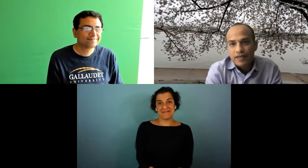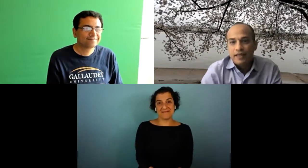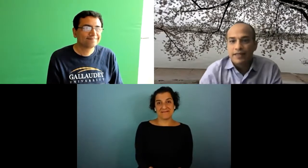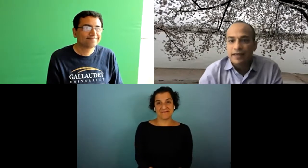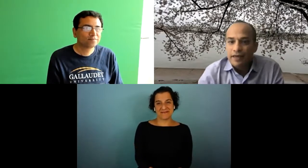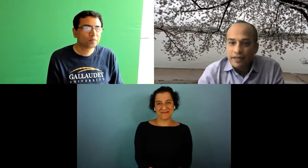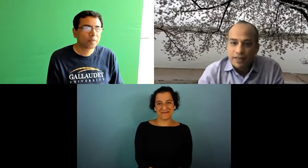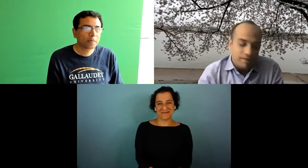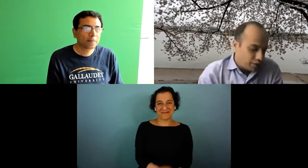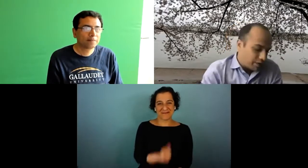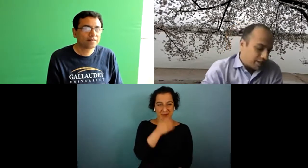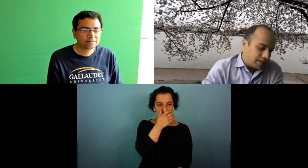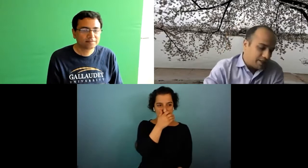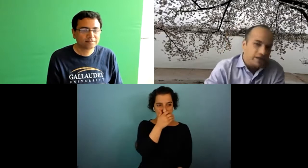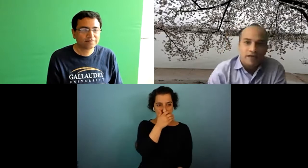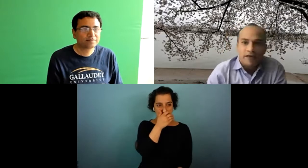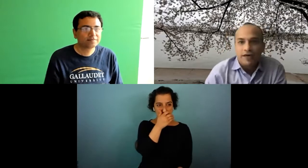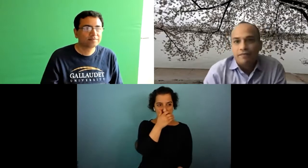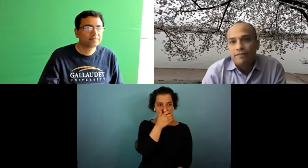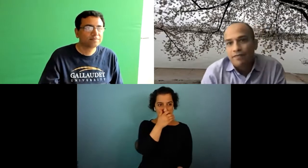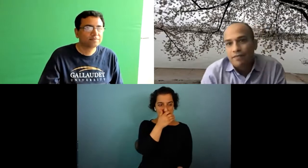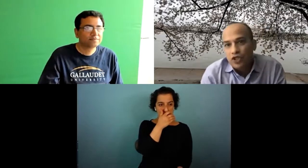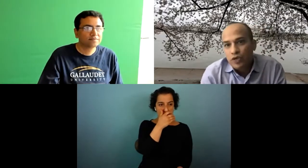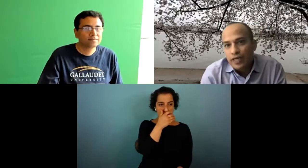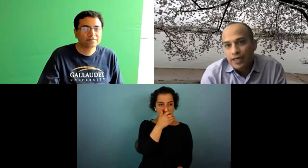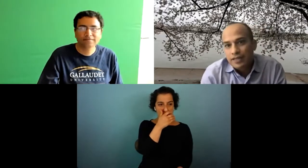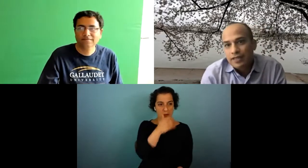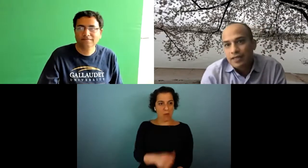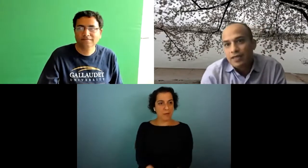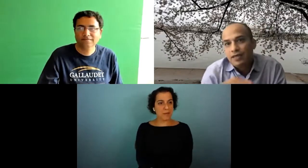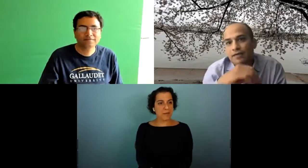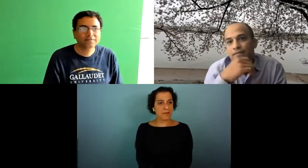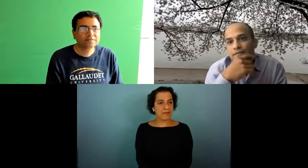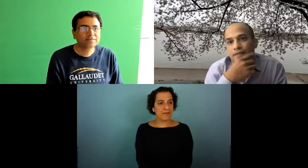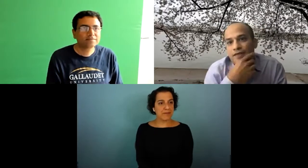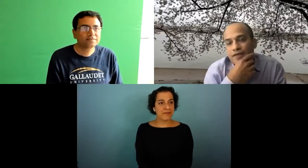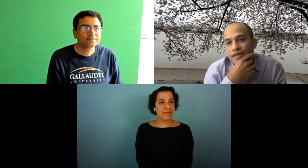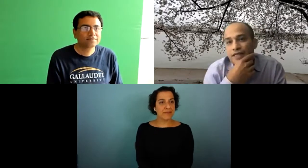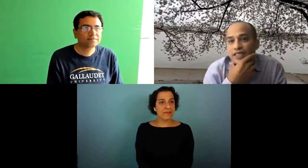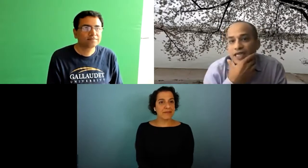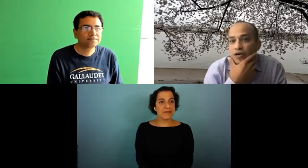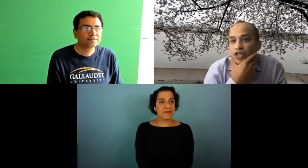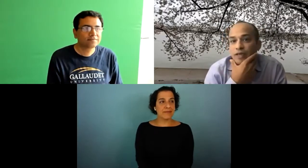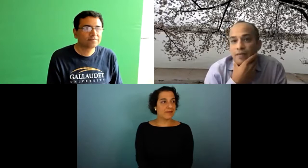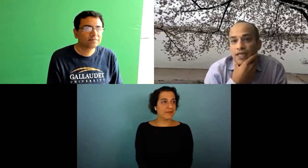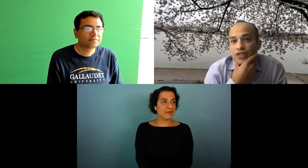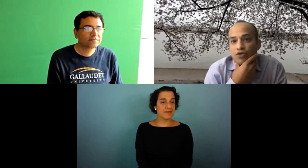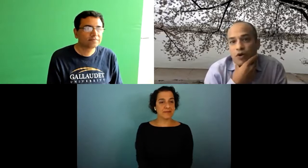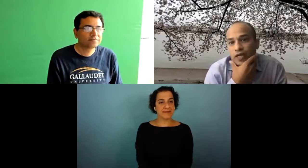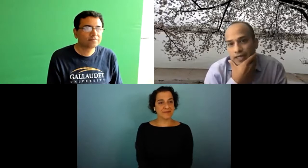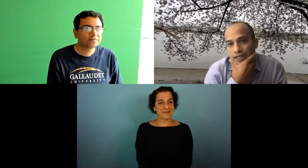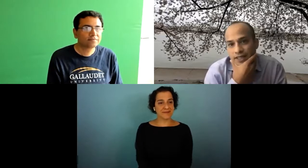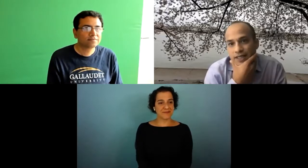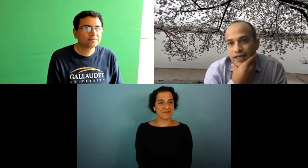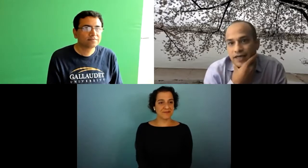let's see there are some more questions here um julie asked um can this technology be applied to